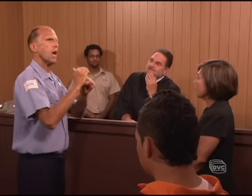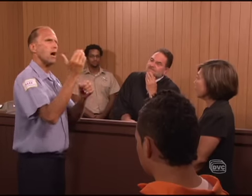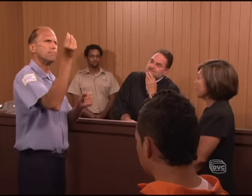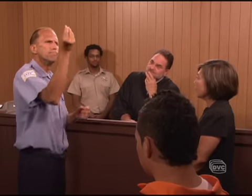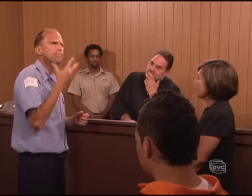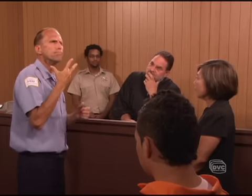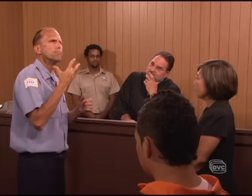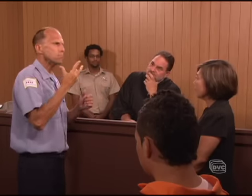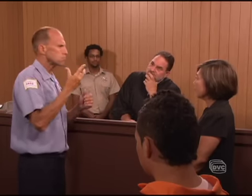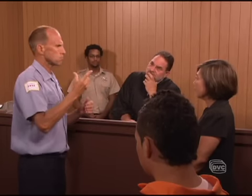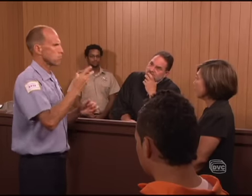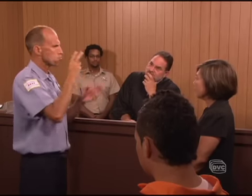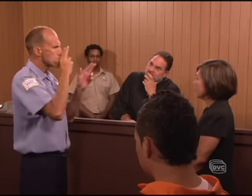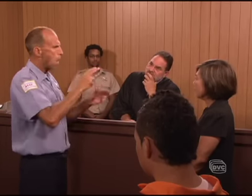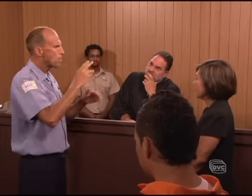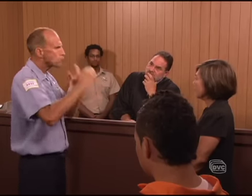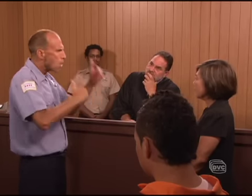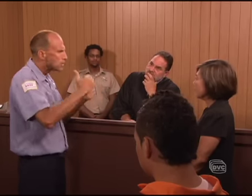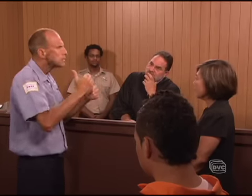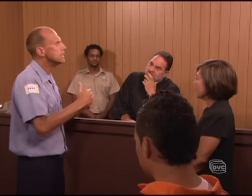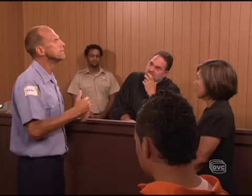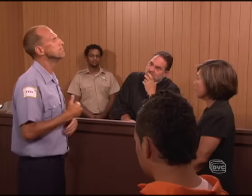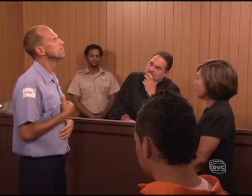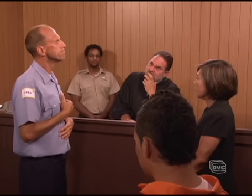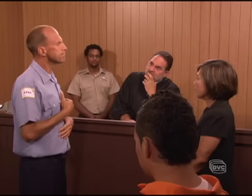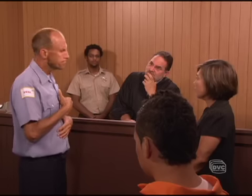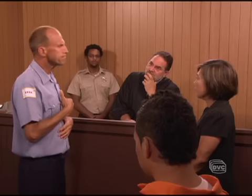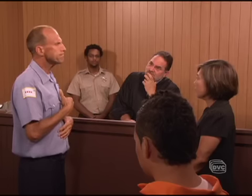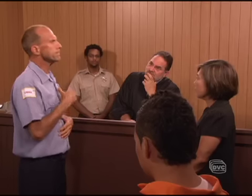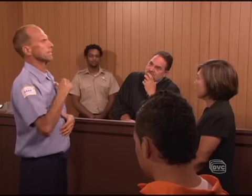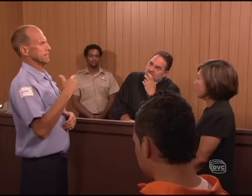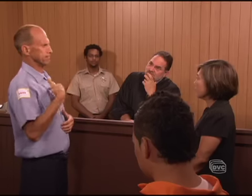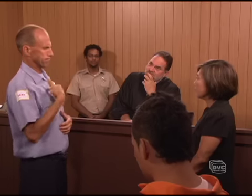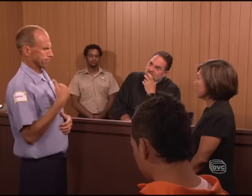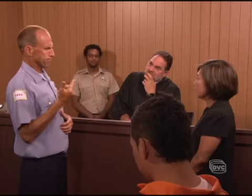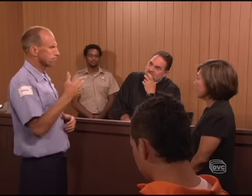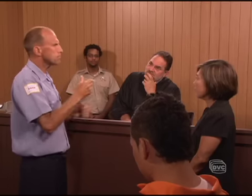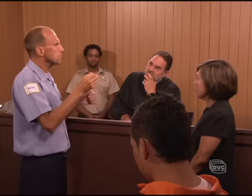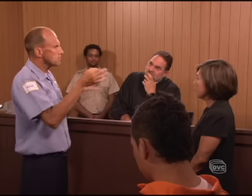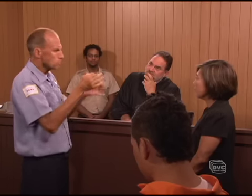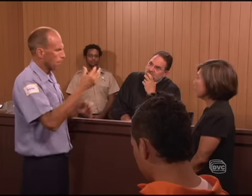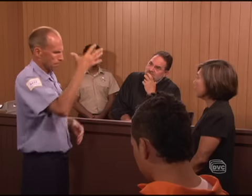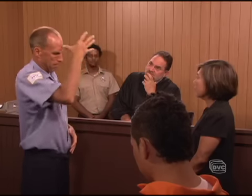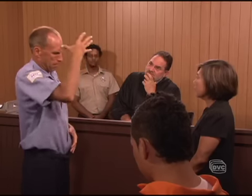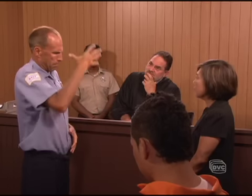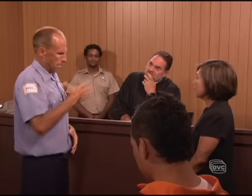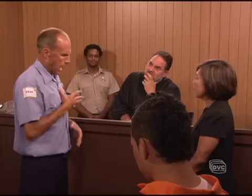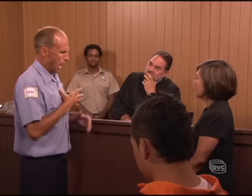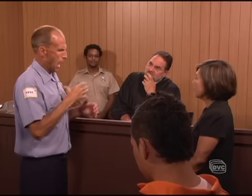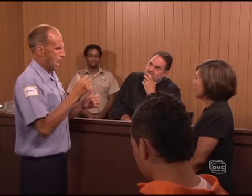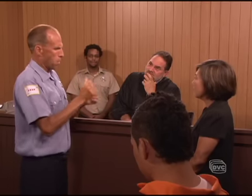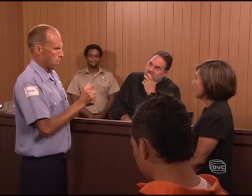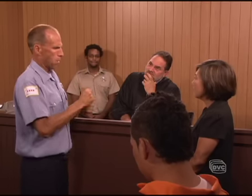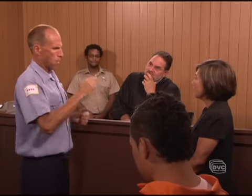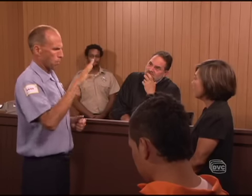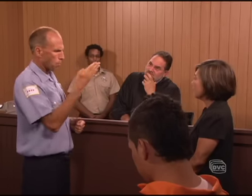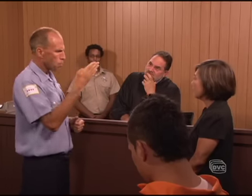I got a dispatch that there was armed robbery in progress. So I pulled over to get the full description,